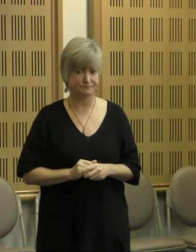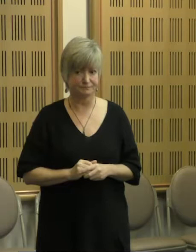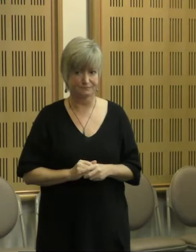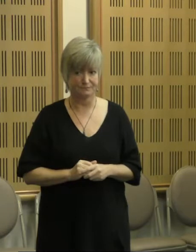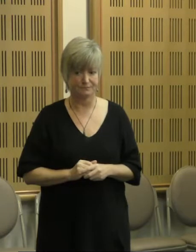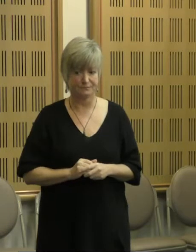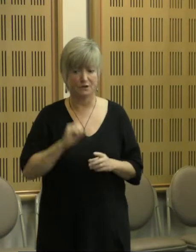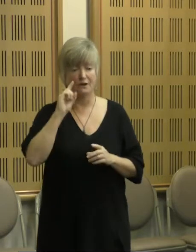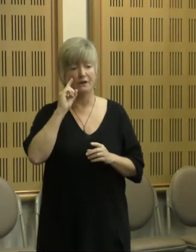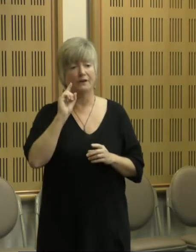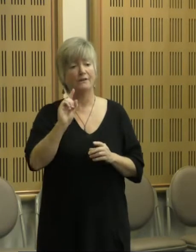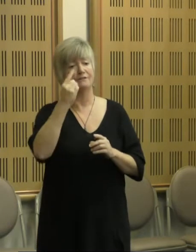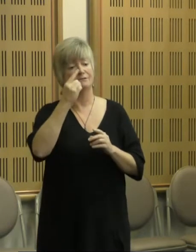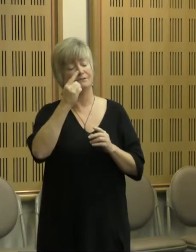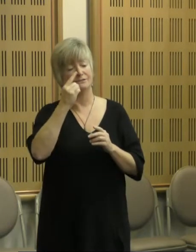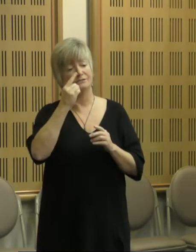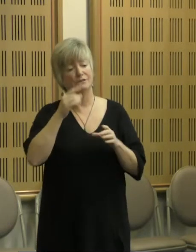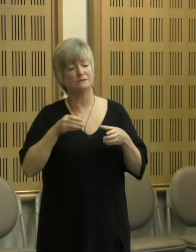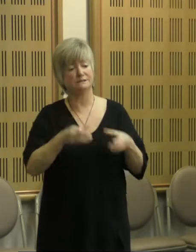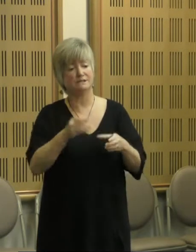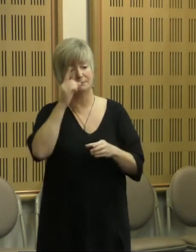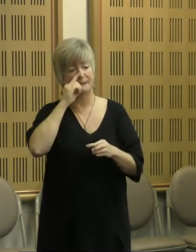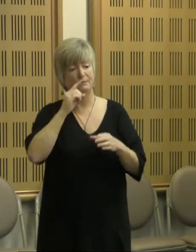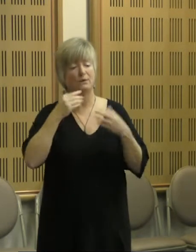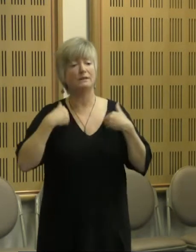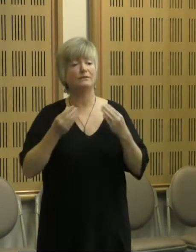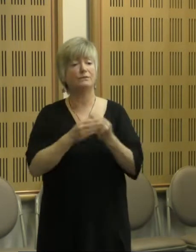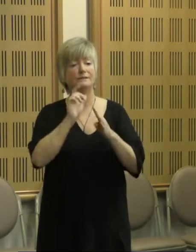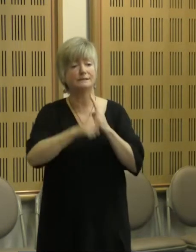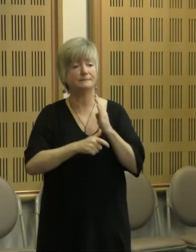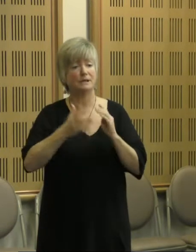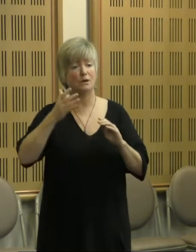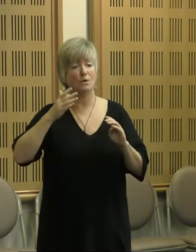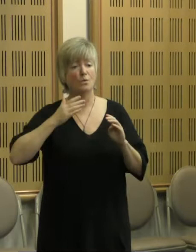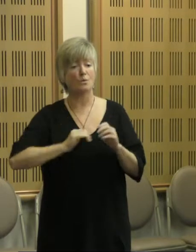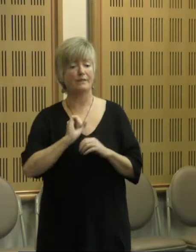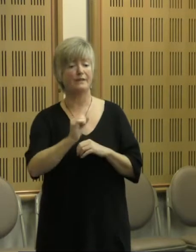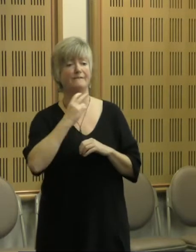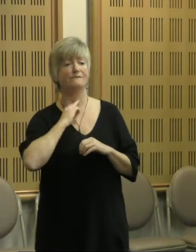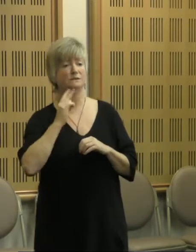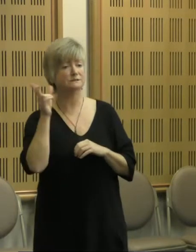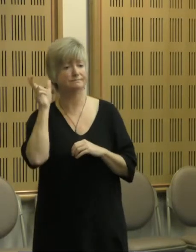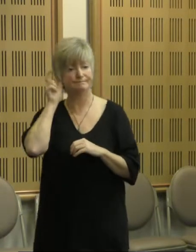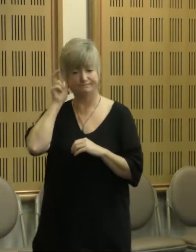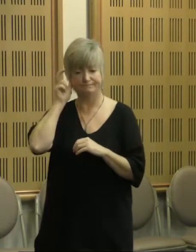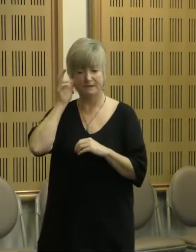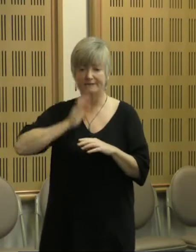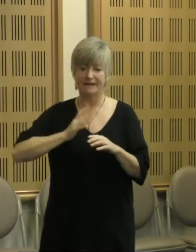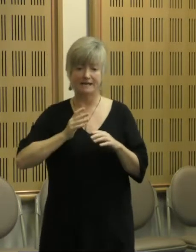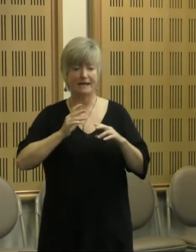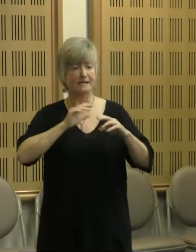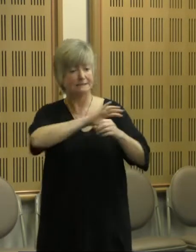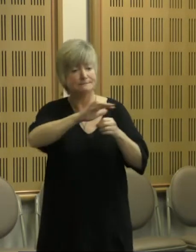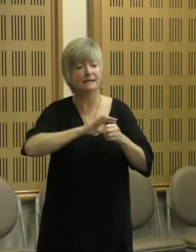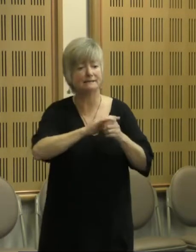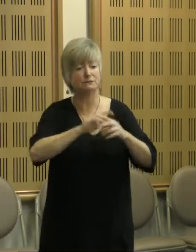First Nations people living with a disability want their voices heard and require space to sit, hear, share and